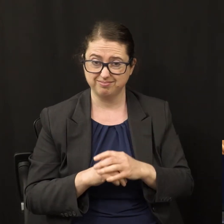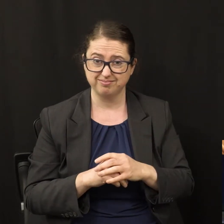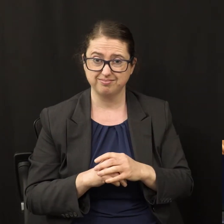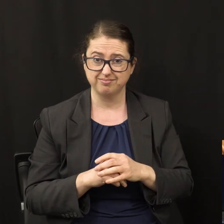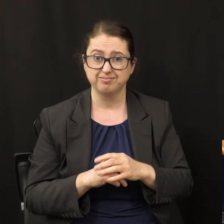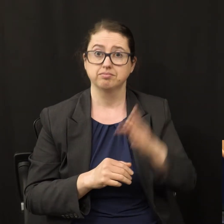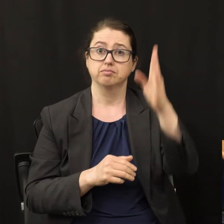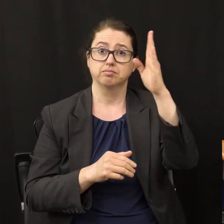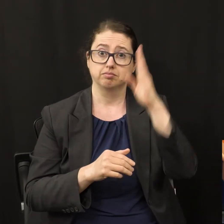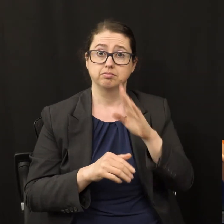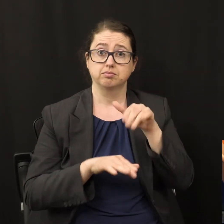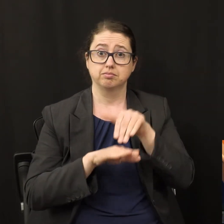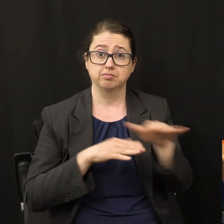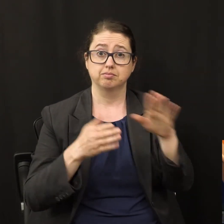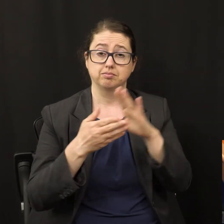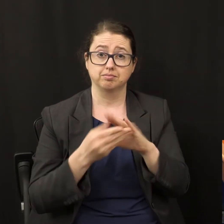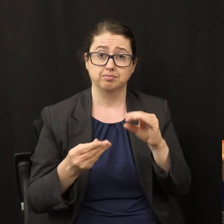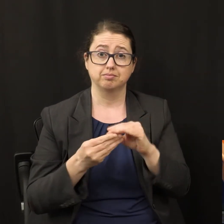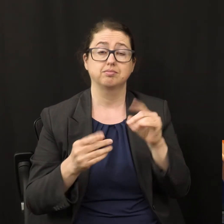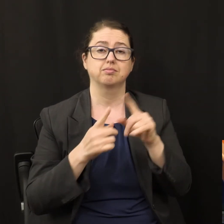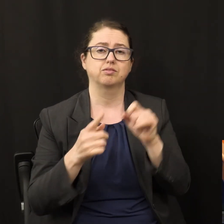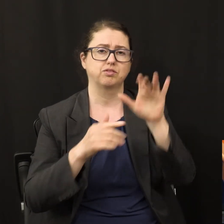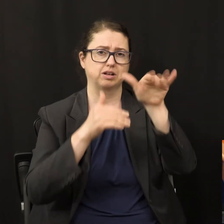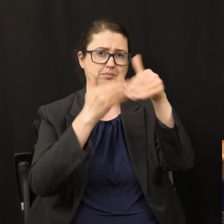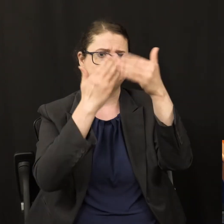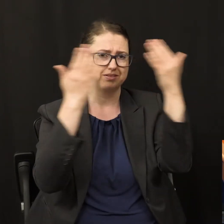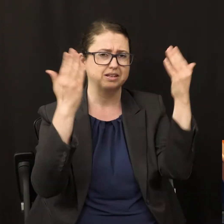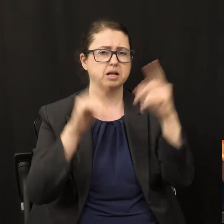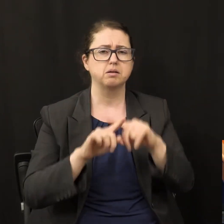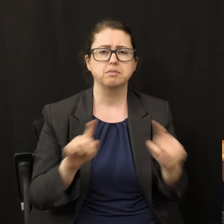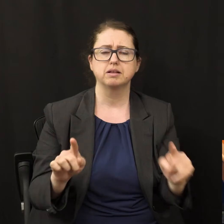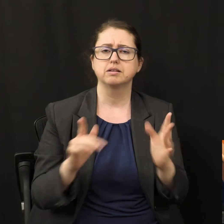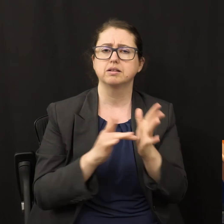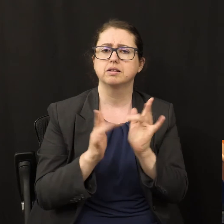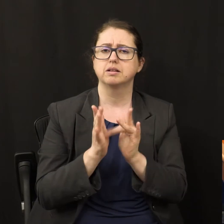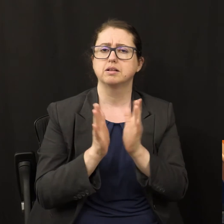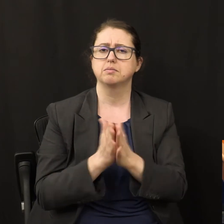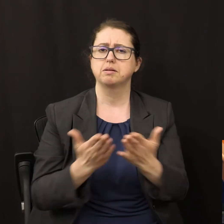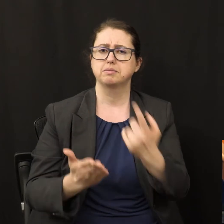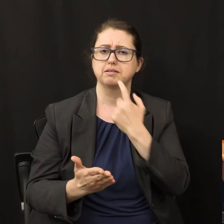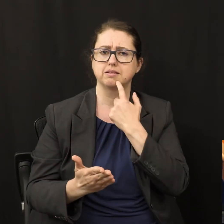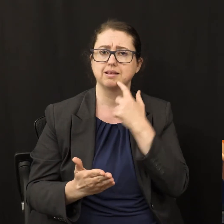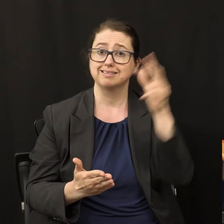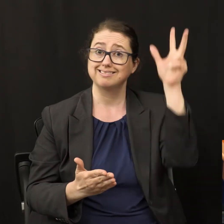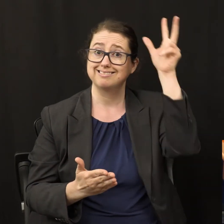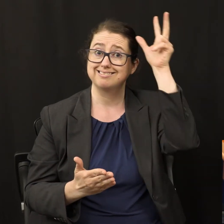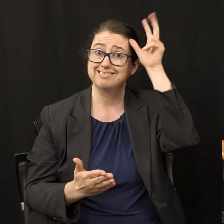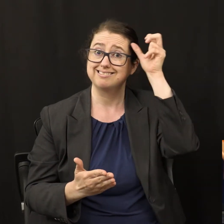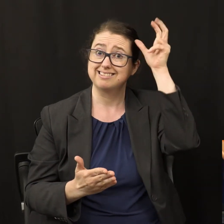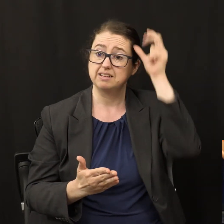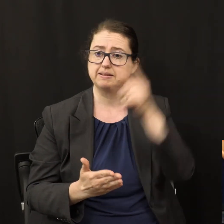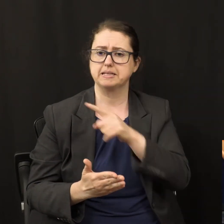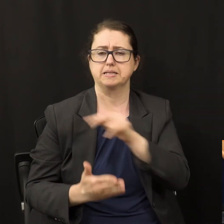sends his message, it comes from heaven. However, the Bible tells us that Satan is the king of the abyss.